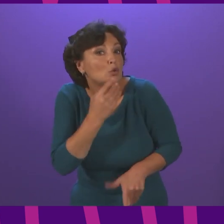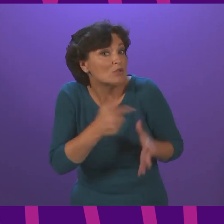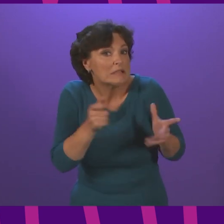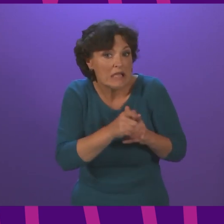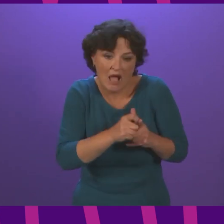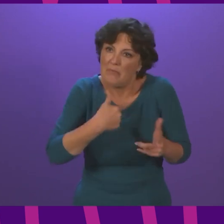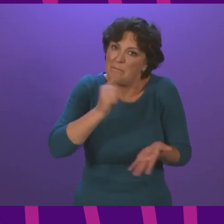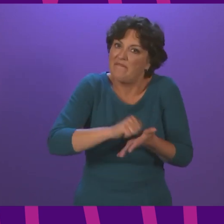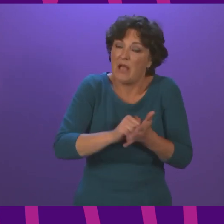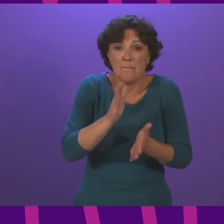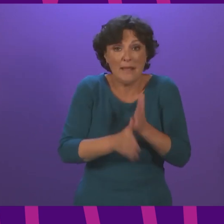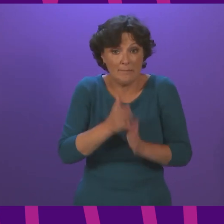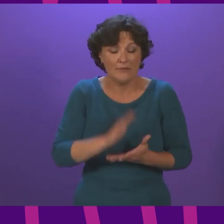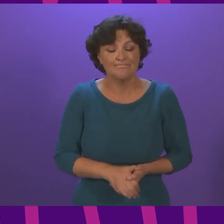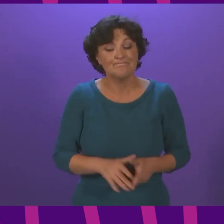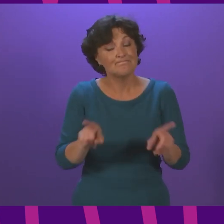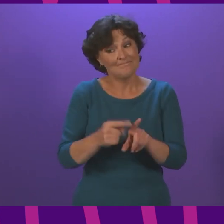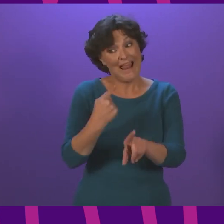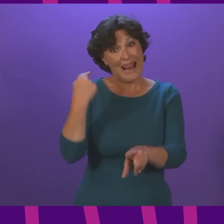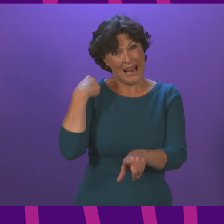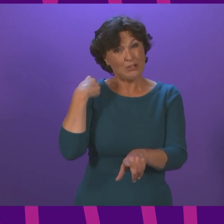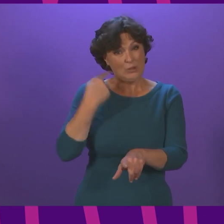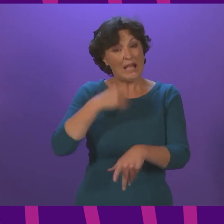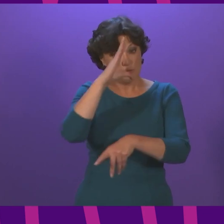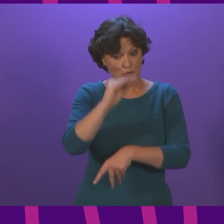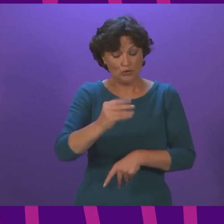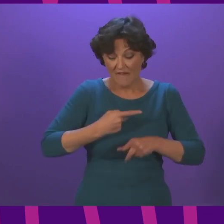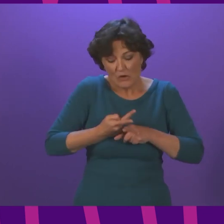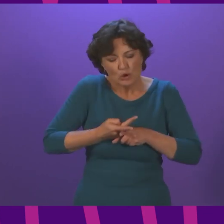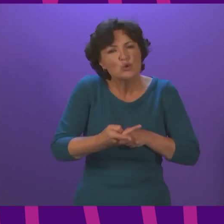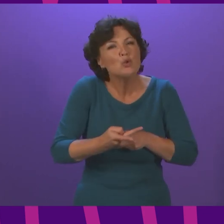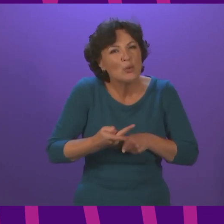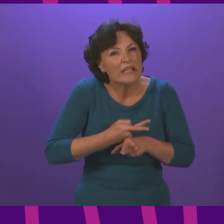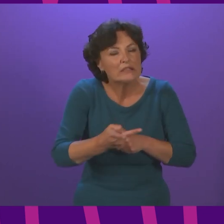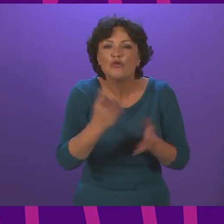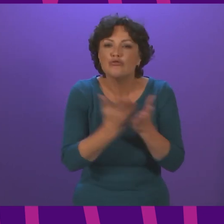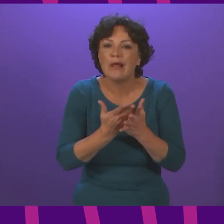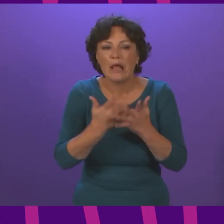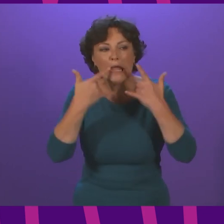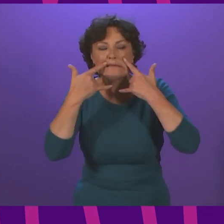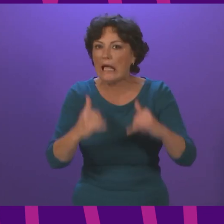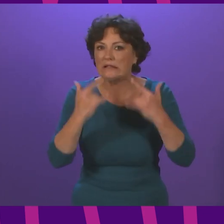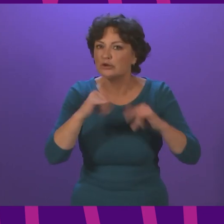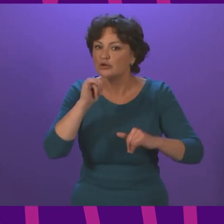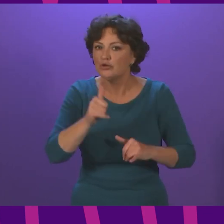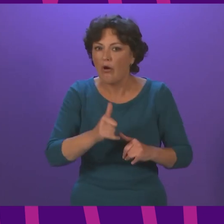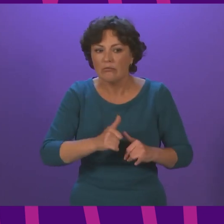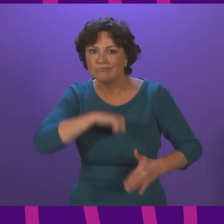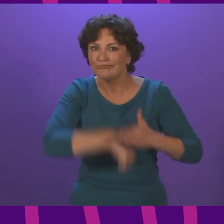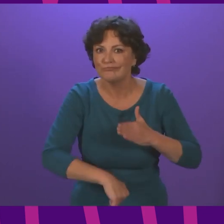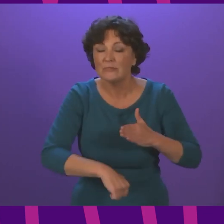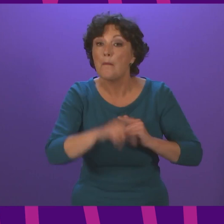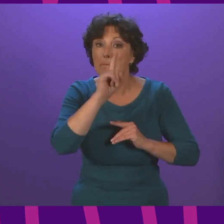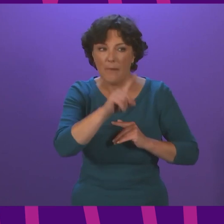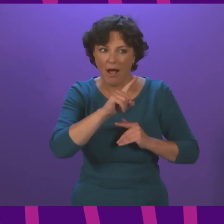As indicated last week, the first two weeks of the scheme will be a grace period in relation to enforcement, while businesses and users